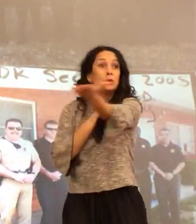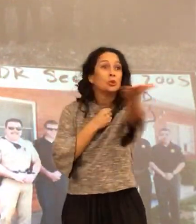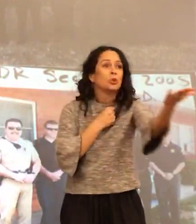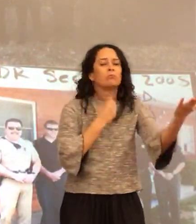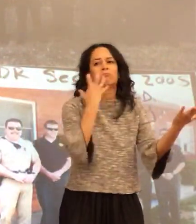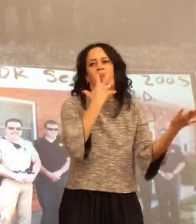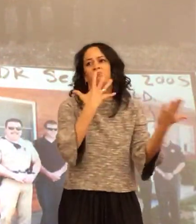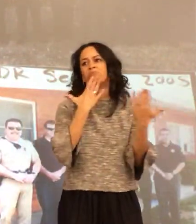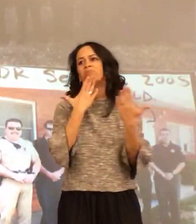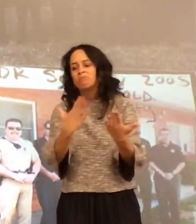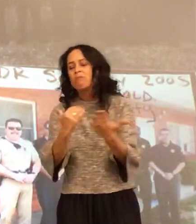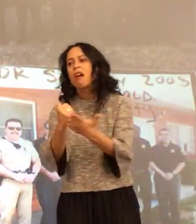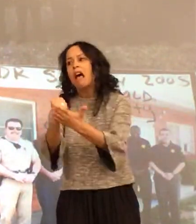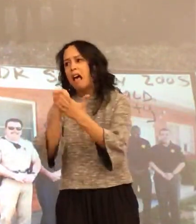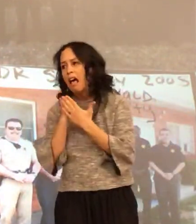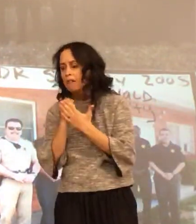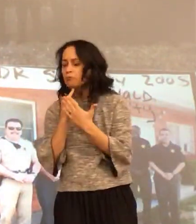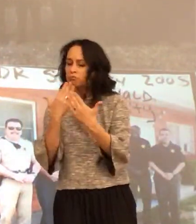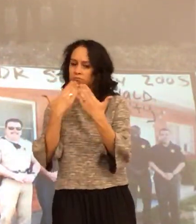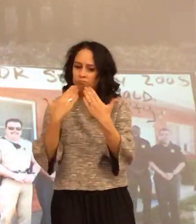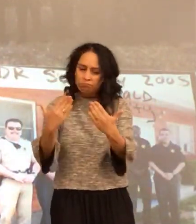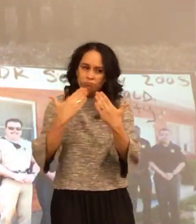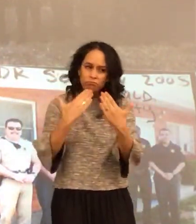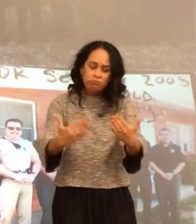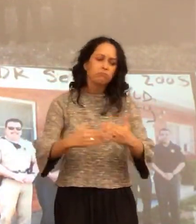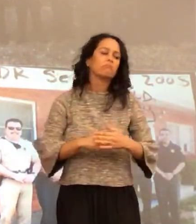comforting and helpful. And I'm appreciative of that.